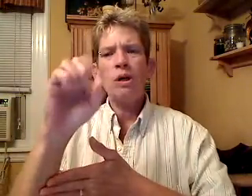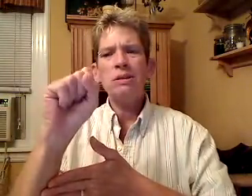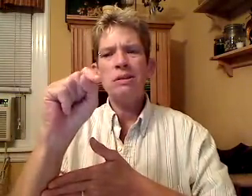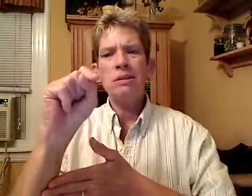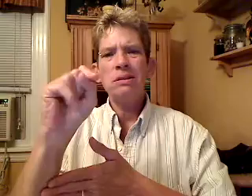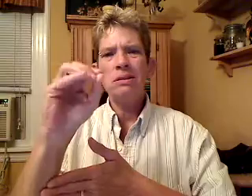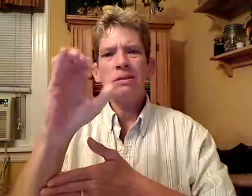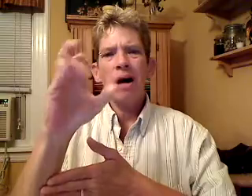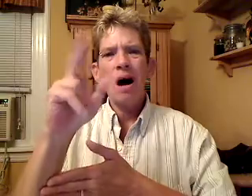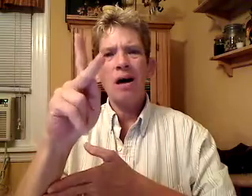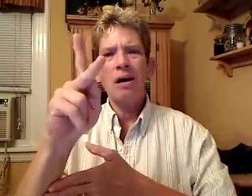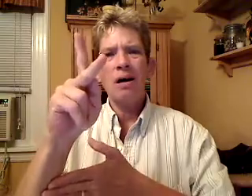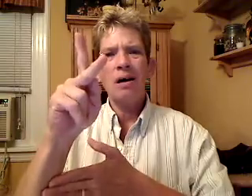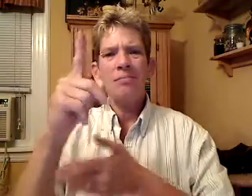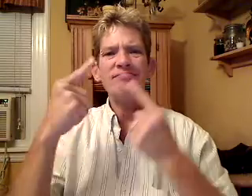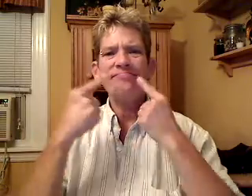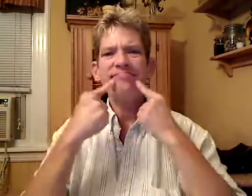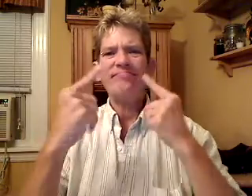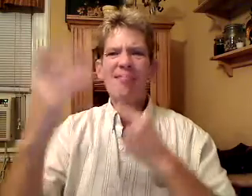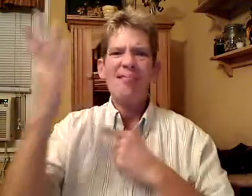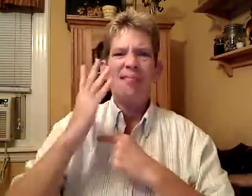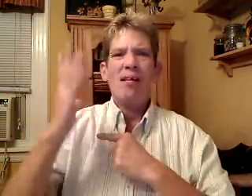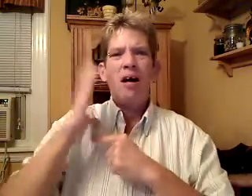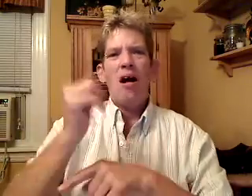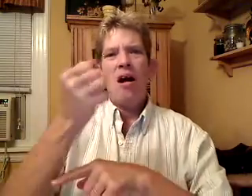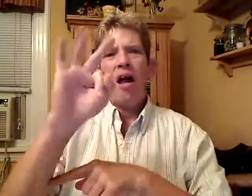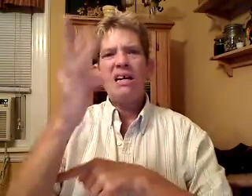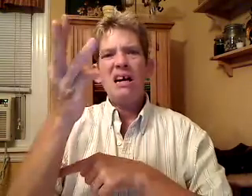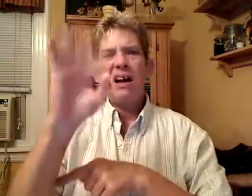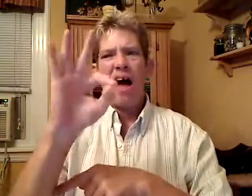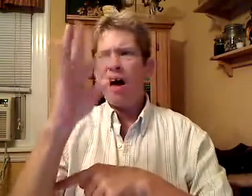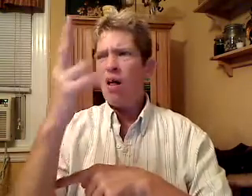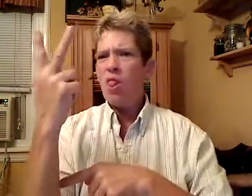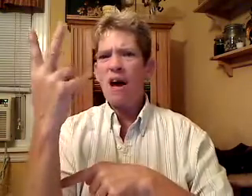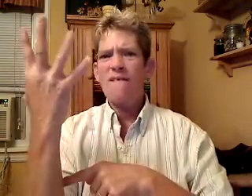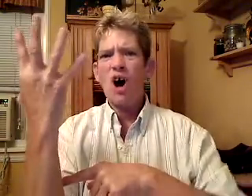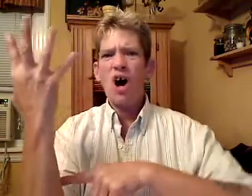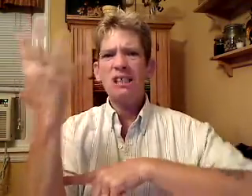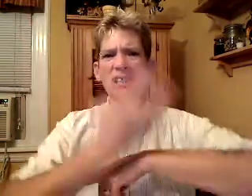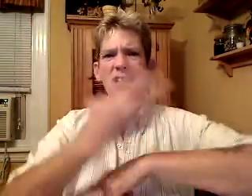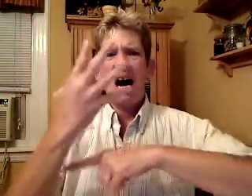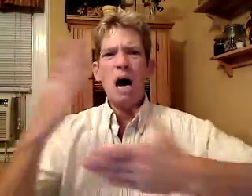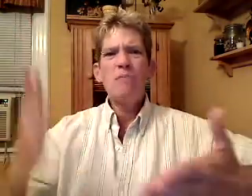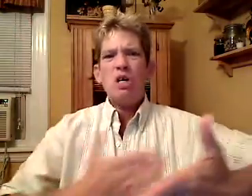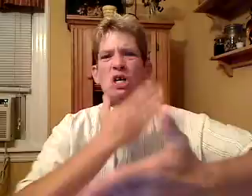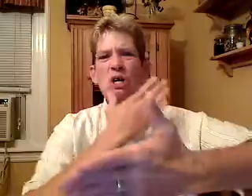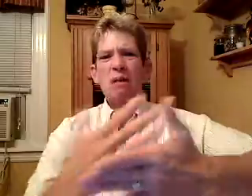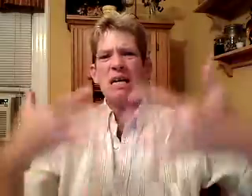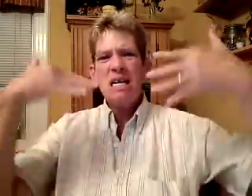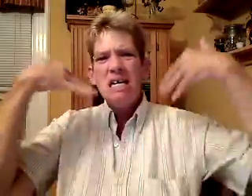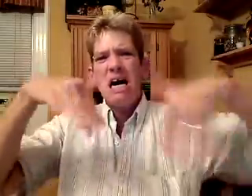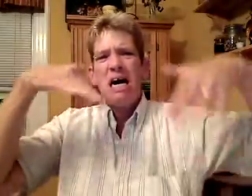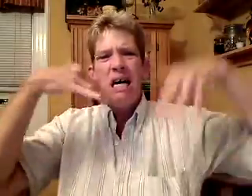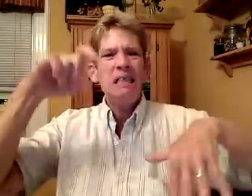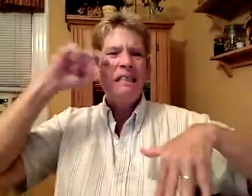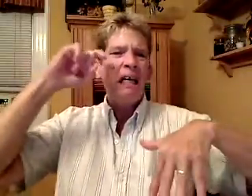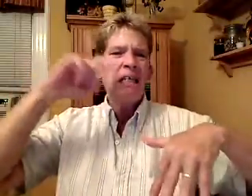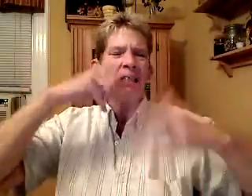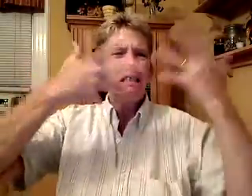Yes, well, I mean, it's better. It's just everything. It's gone up, you know, I guess. So, let's get rid of the